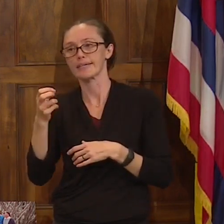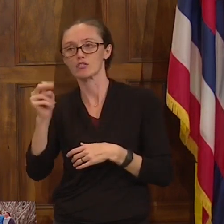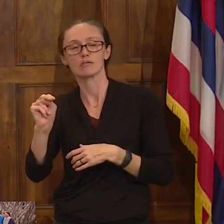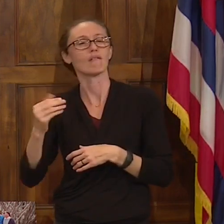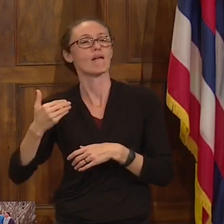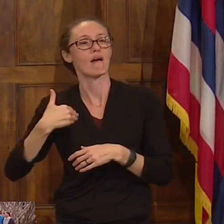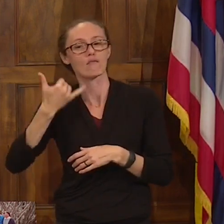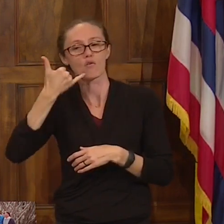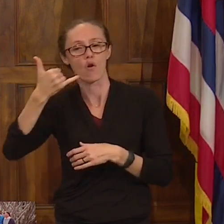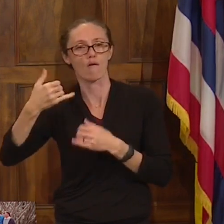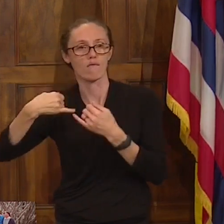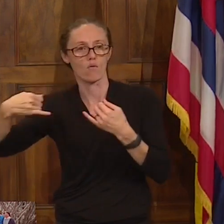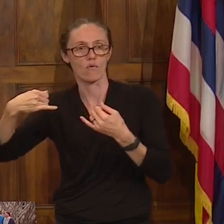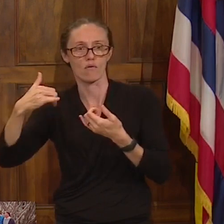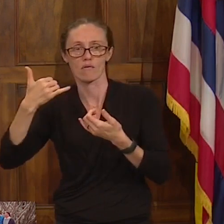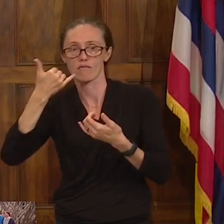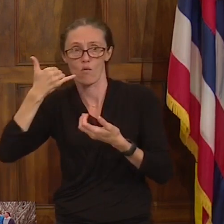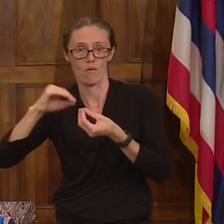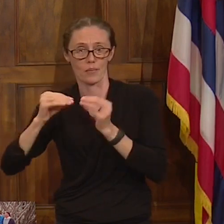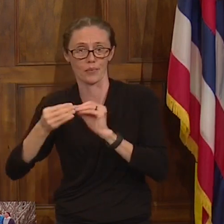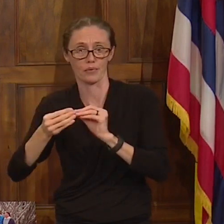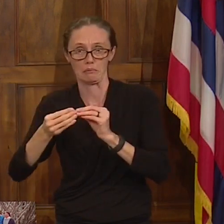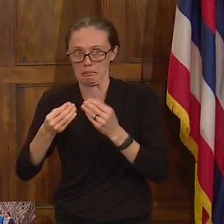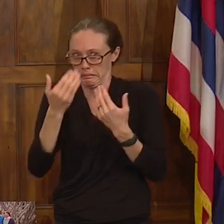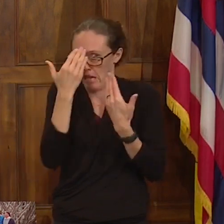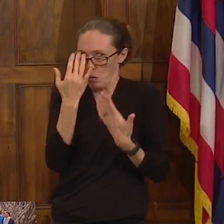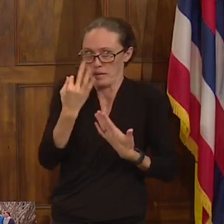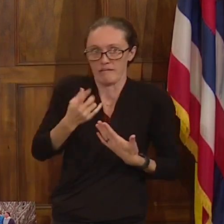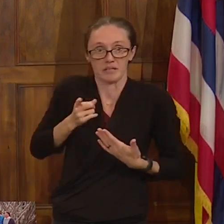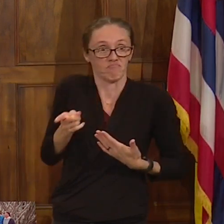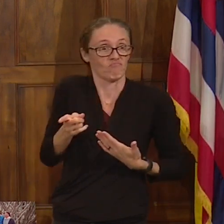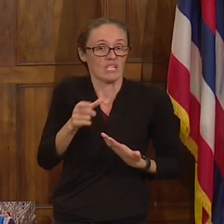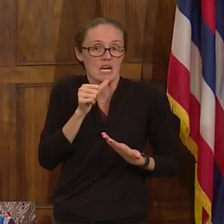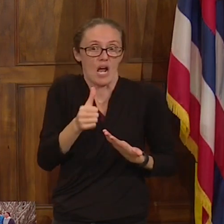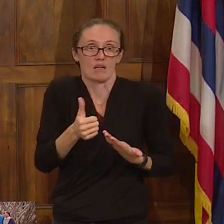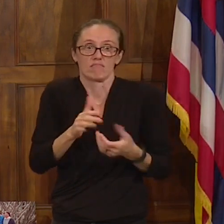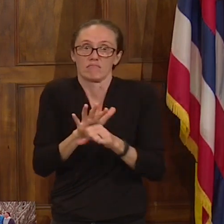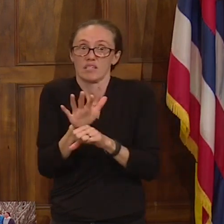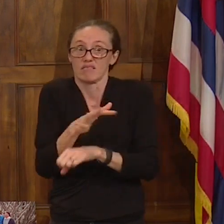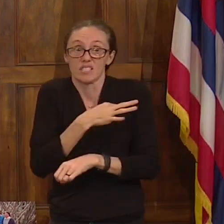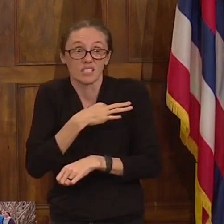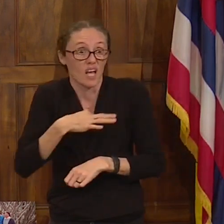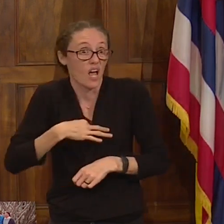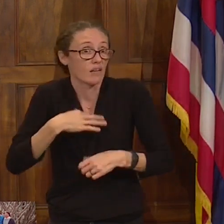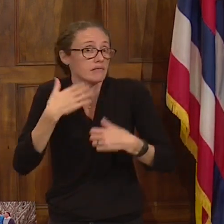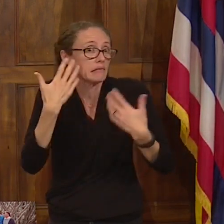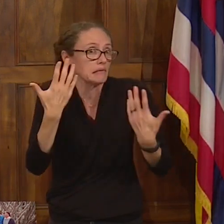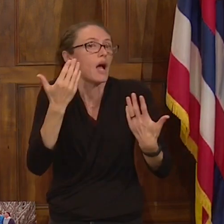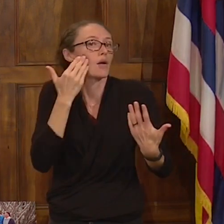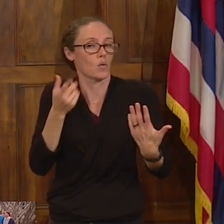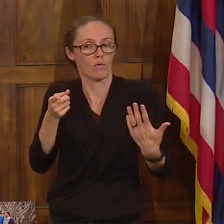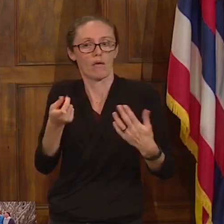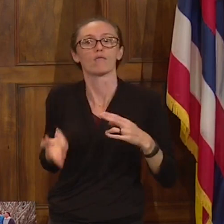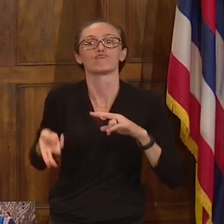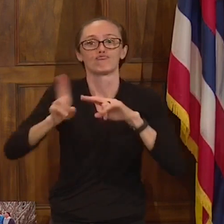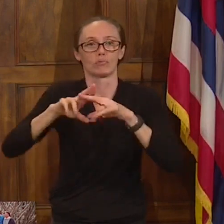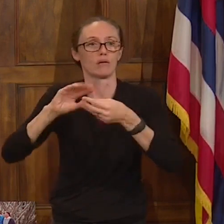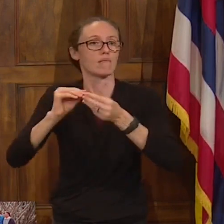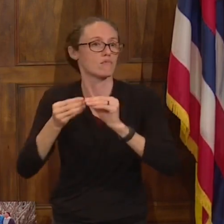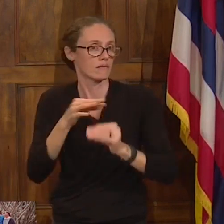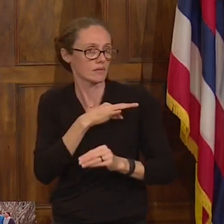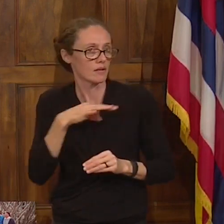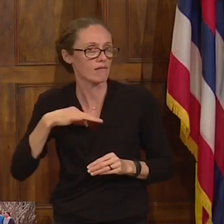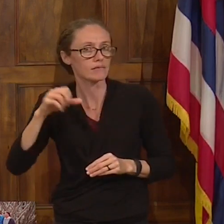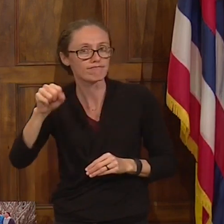line number. We're not exactly sure if they didn't have enough staff. They are staffing up. They are